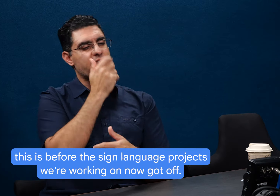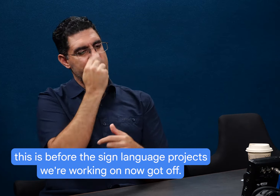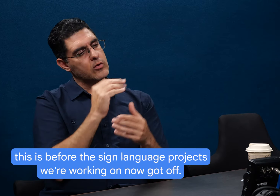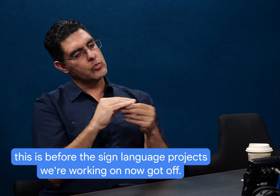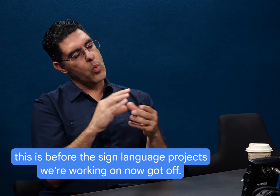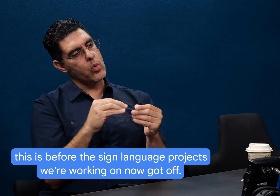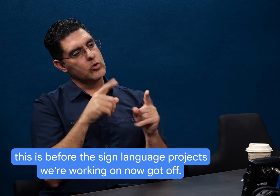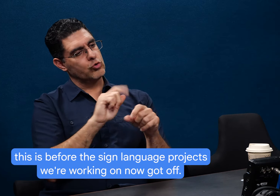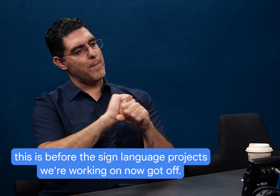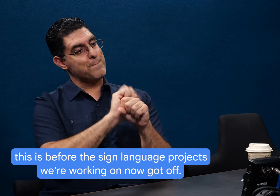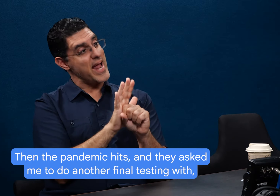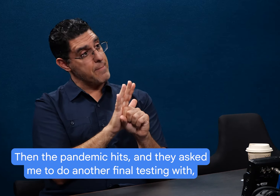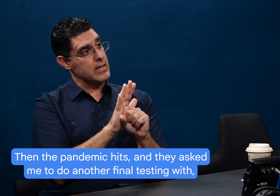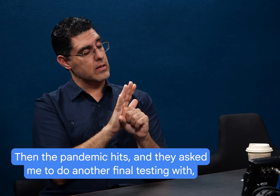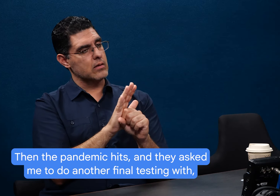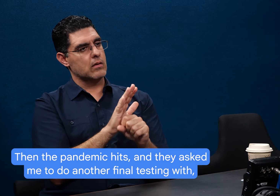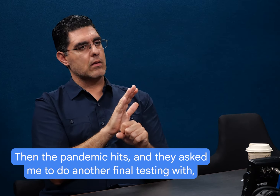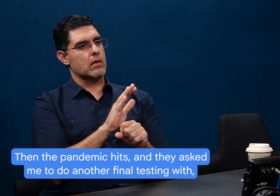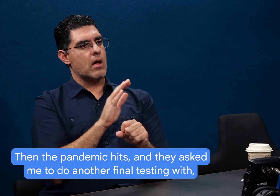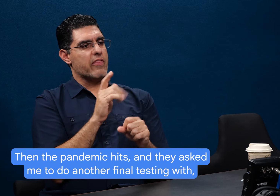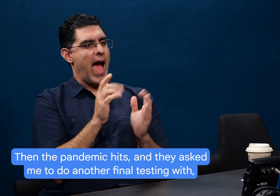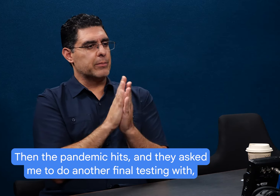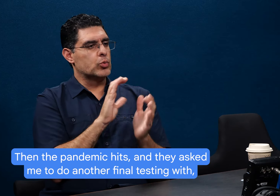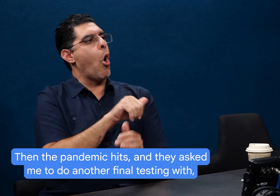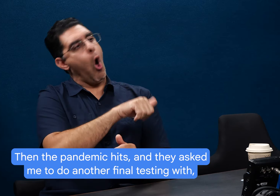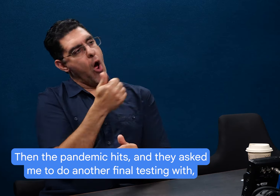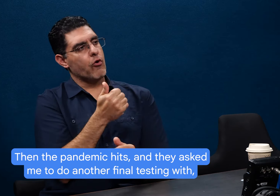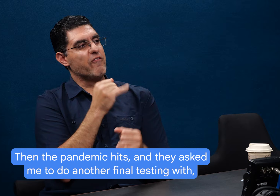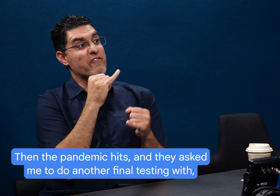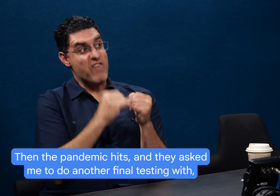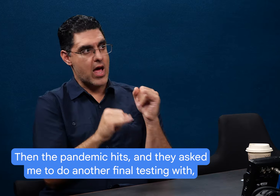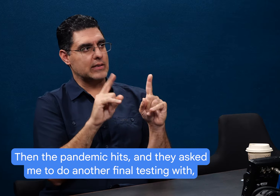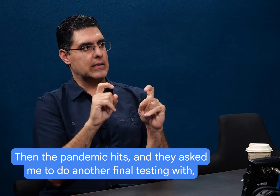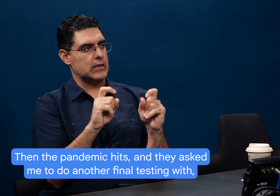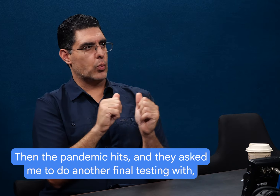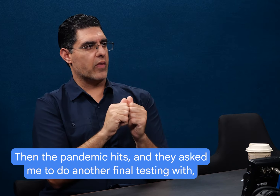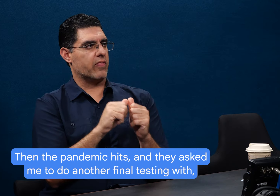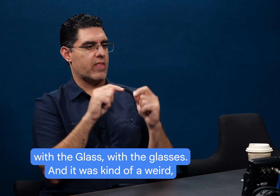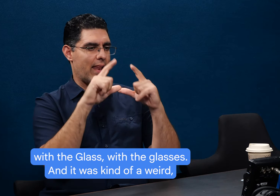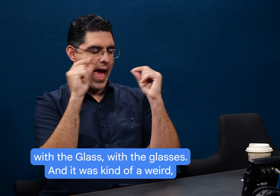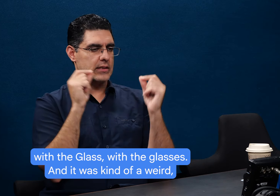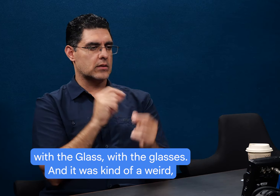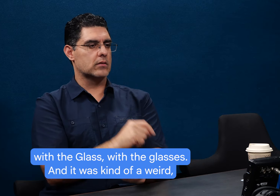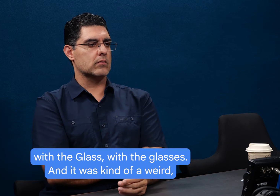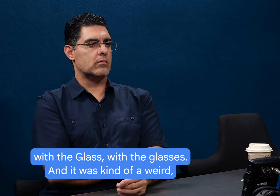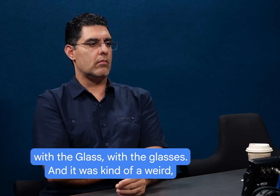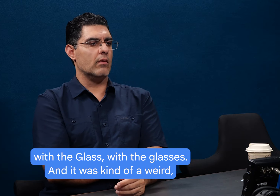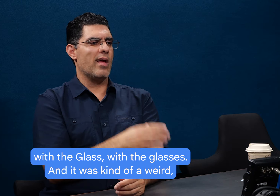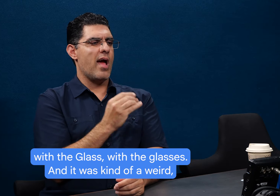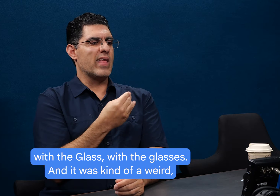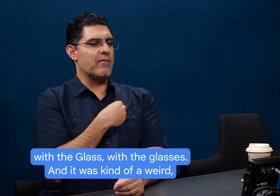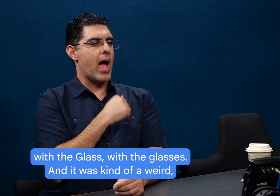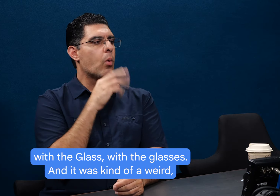projects we're working on now got off. Well, then the pandemic hits and they asked me to do another final testing with the glass, with the